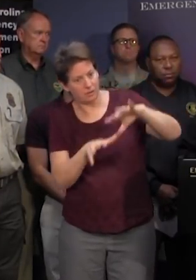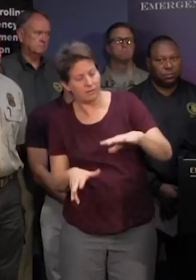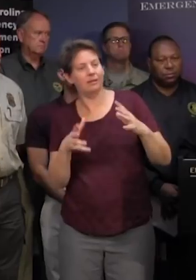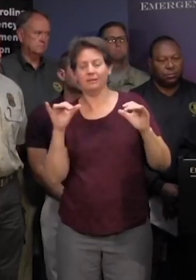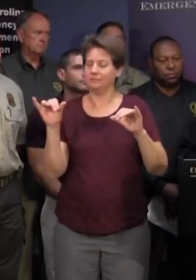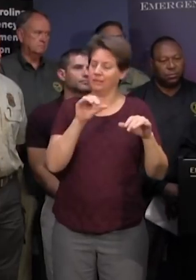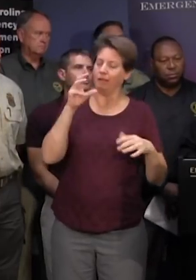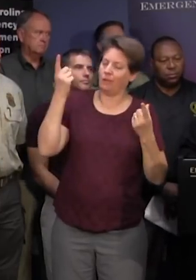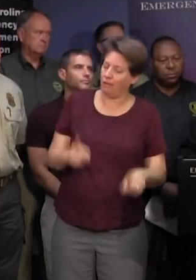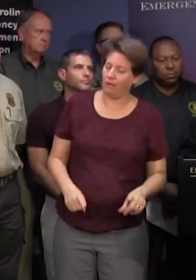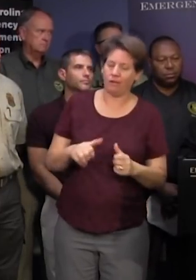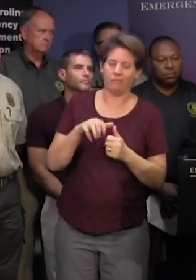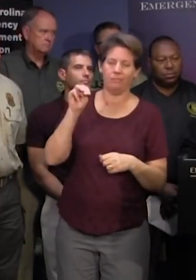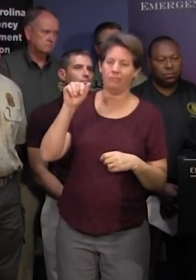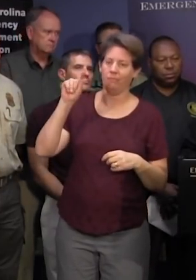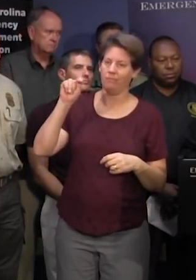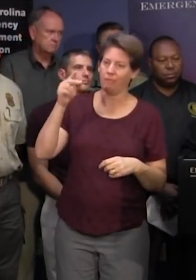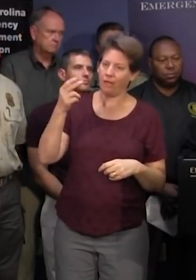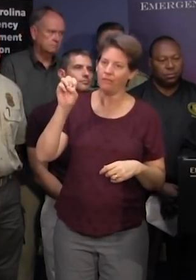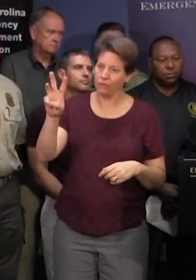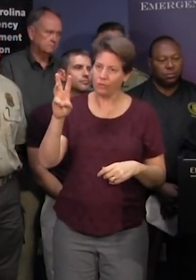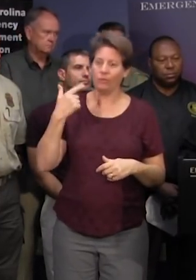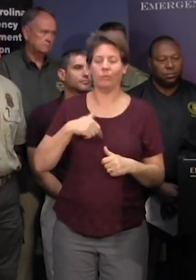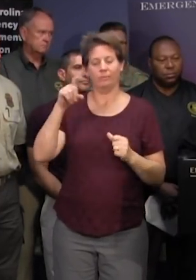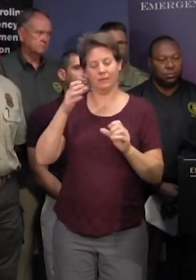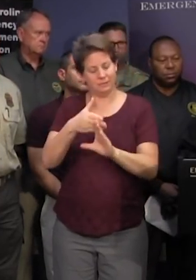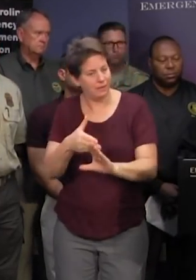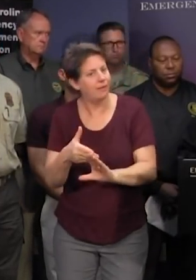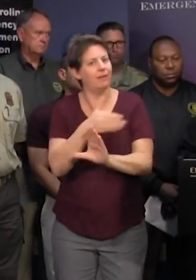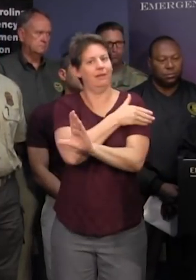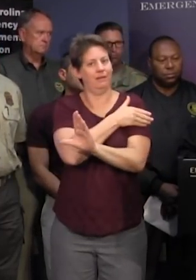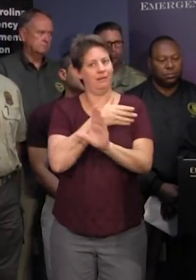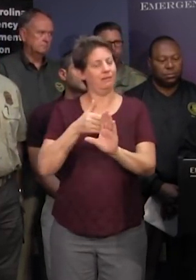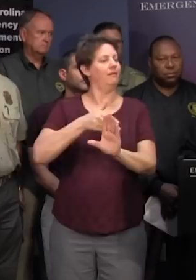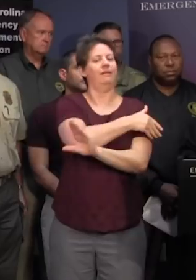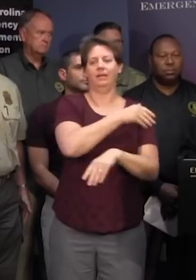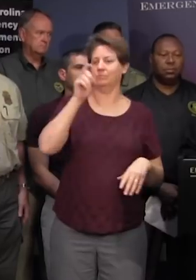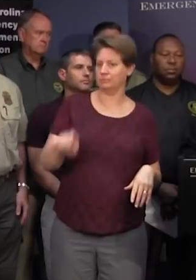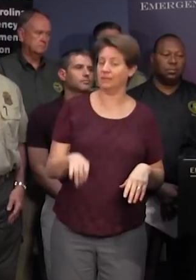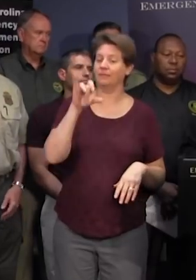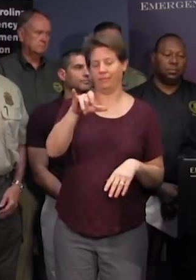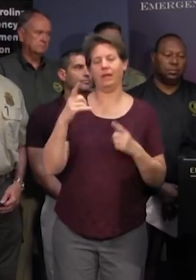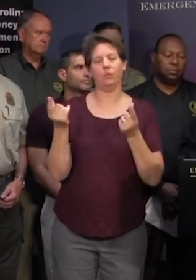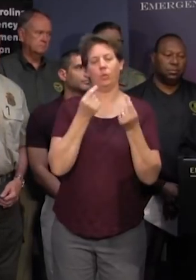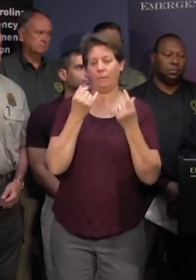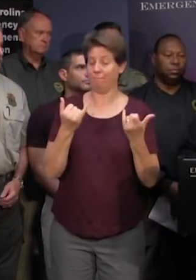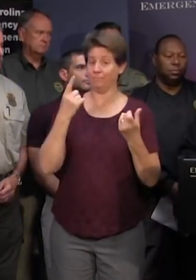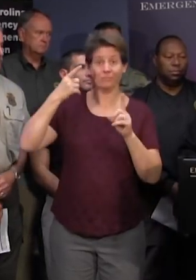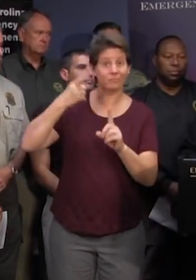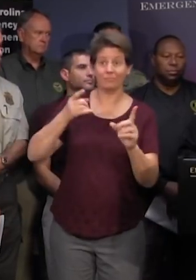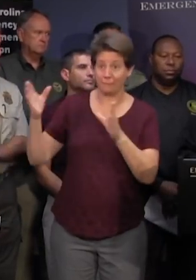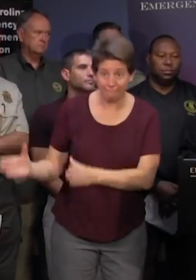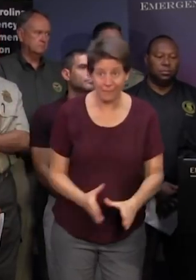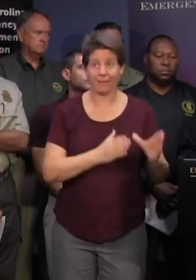seen with matthew in previous years we've got to get ready in advance of that coming to the state and so that's what we're doing it's all about planning